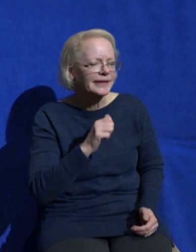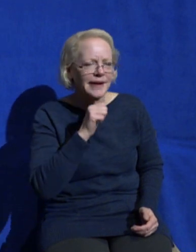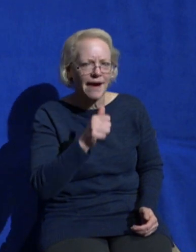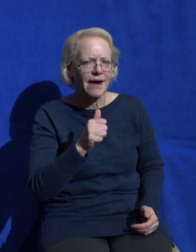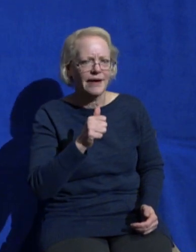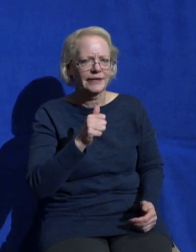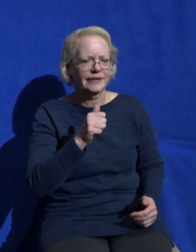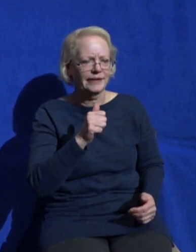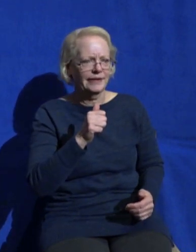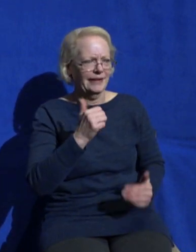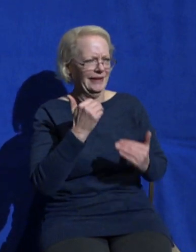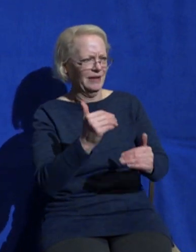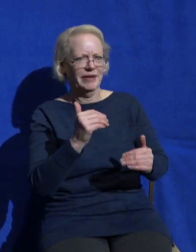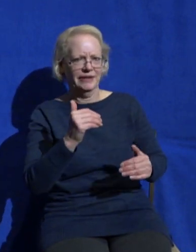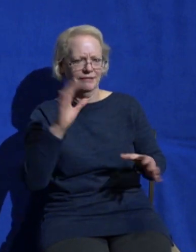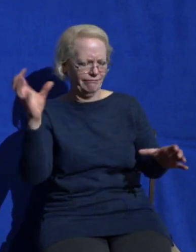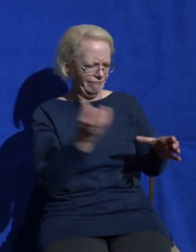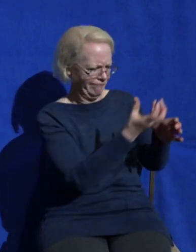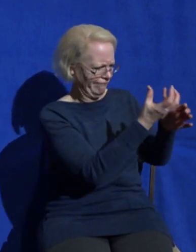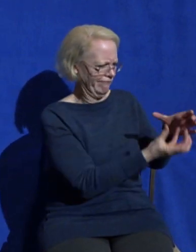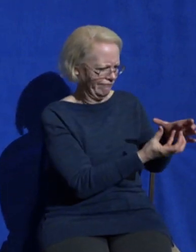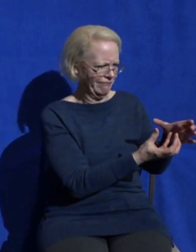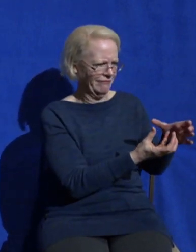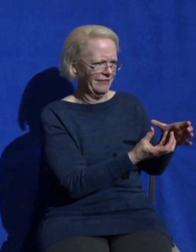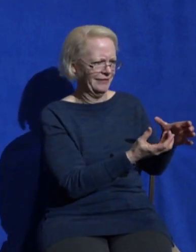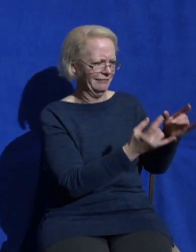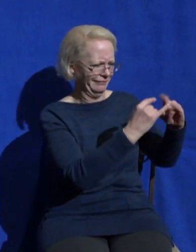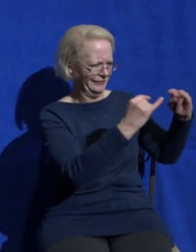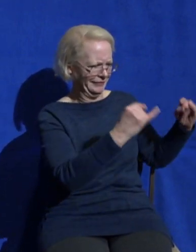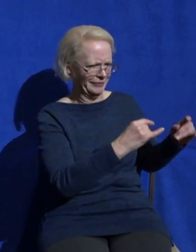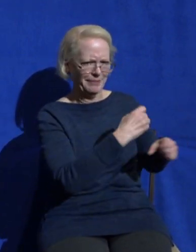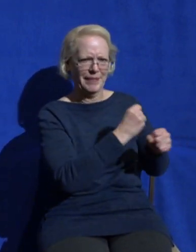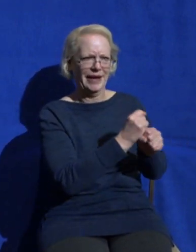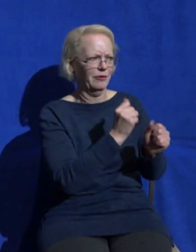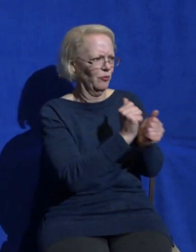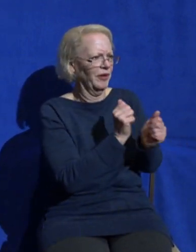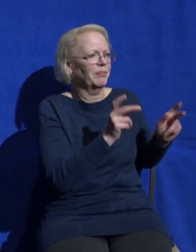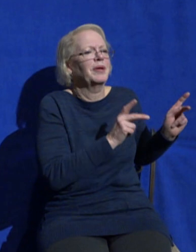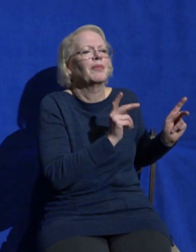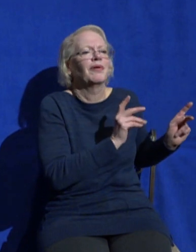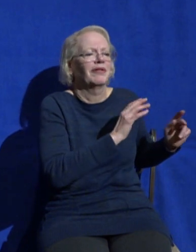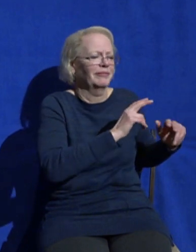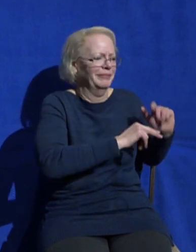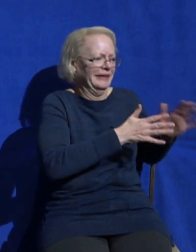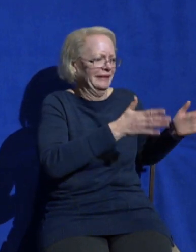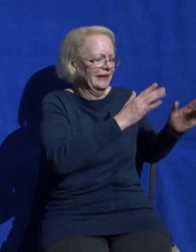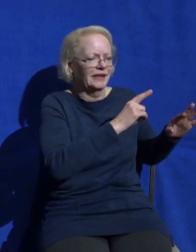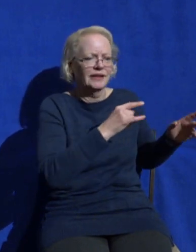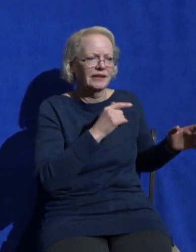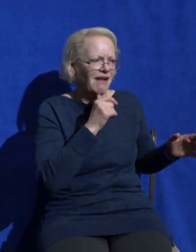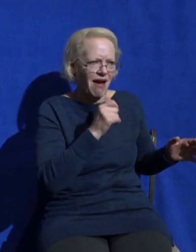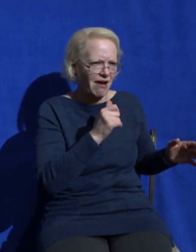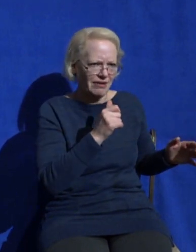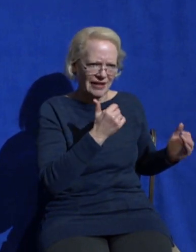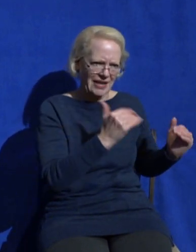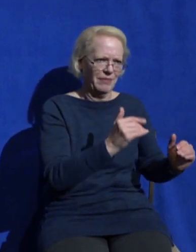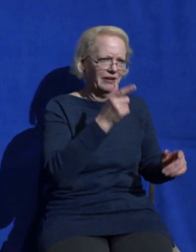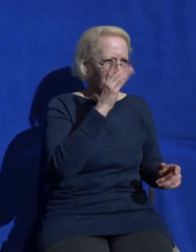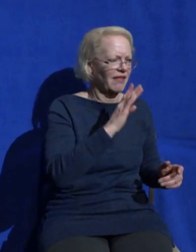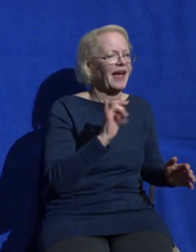temples made by human hands no we needed a permanent solution we needed a perfect solution a way to